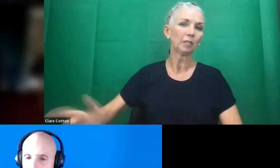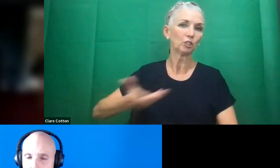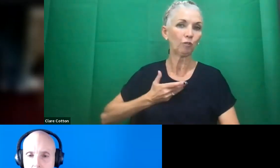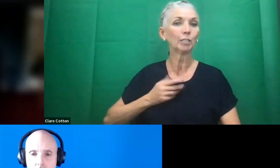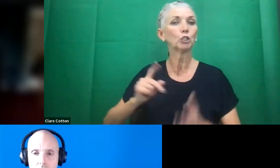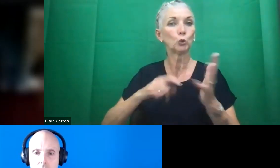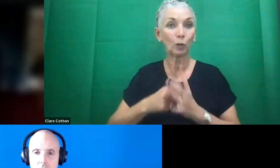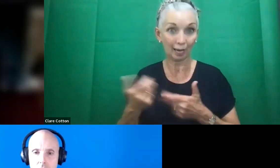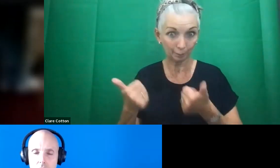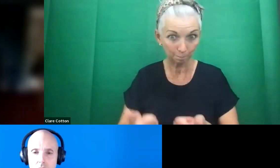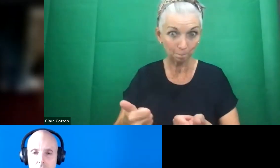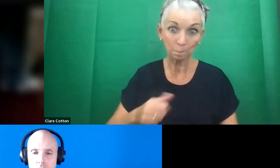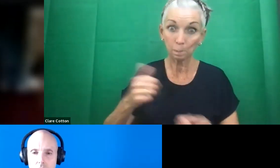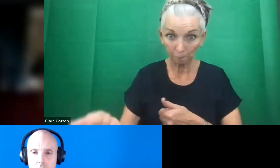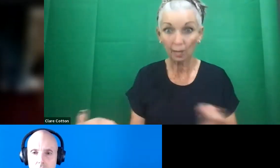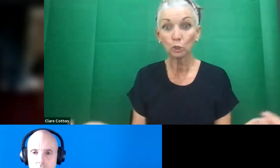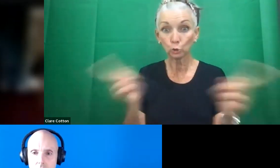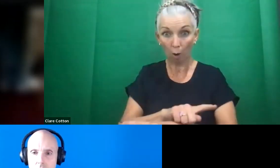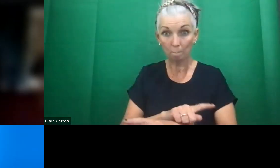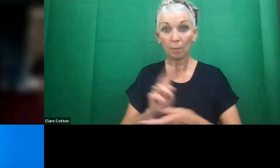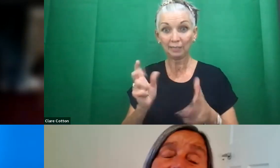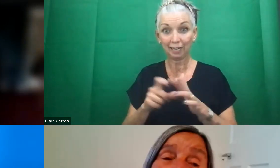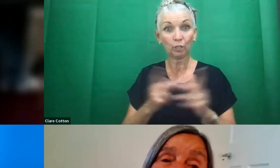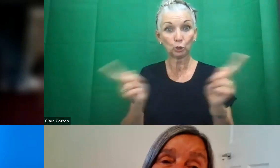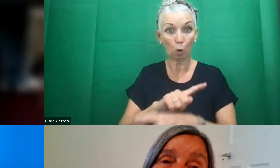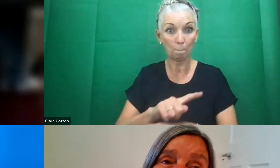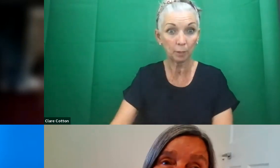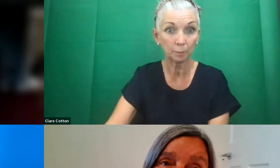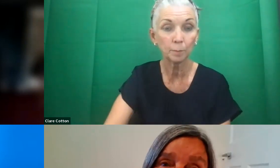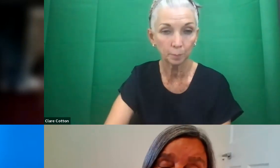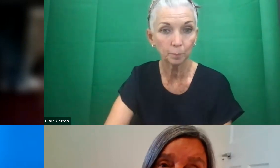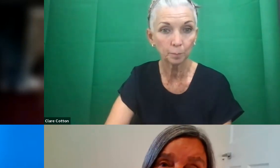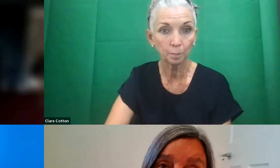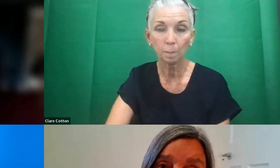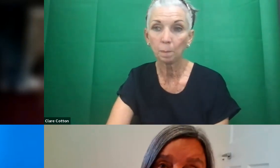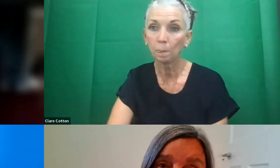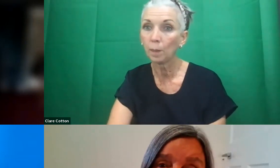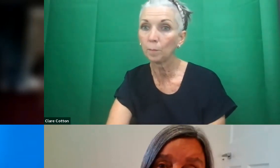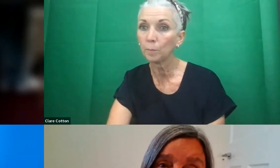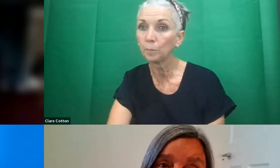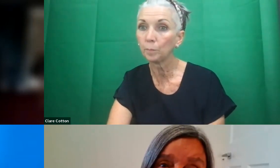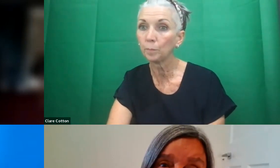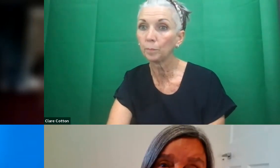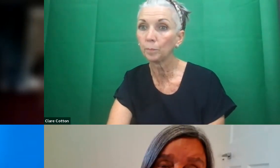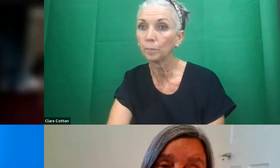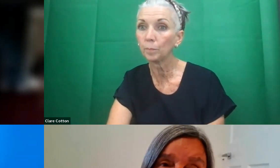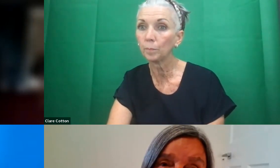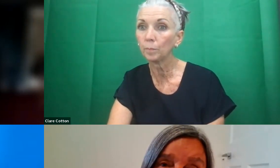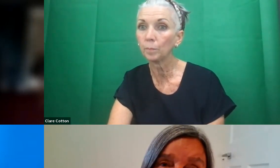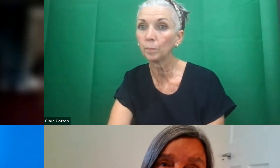Fazile started her career as a solicitor in law centres, held senior equality roles in local government, and was our director at